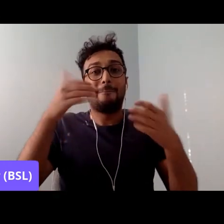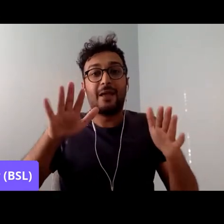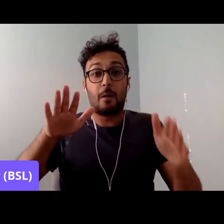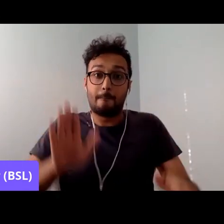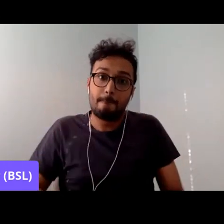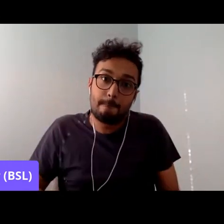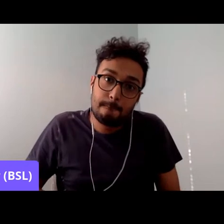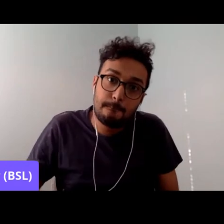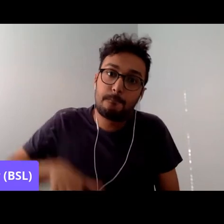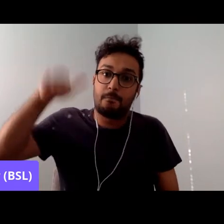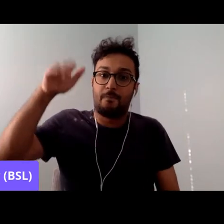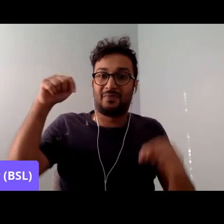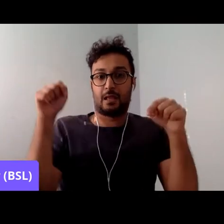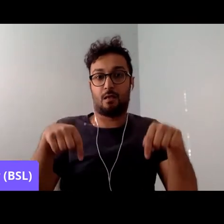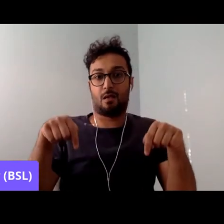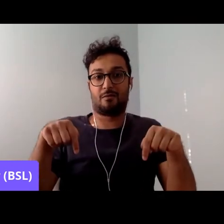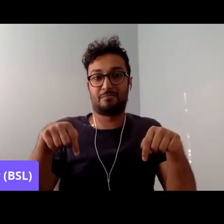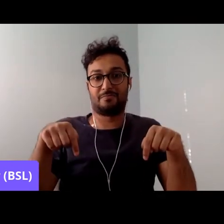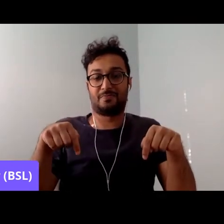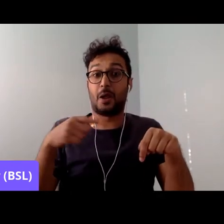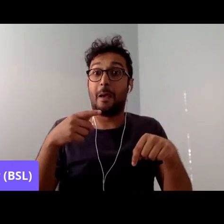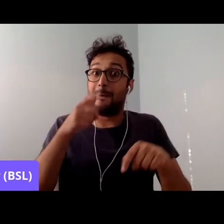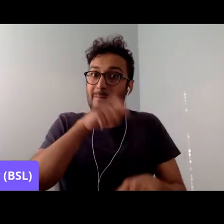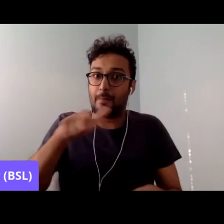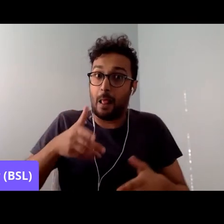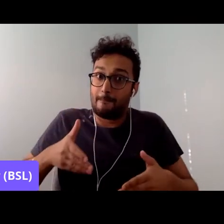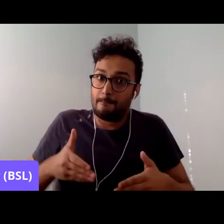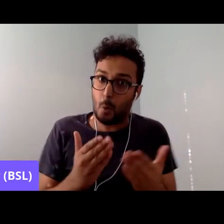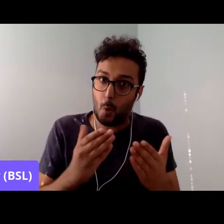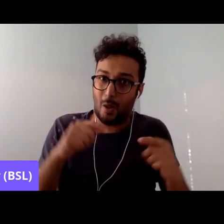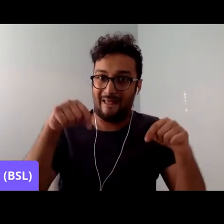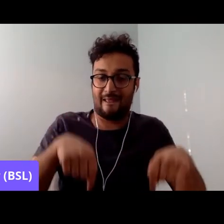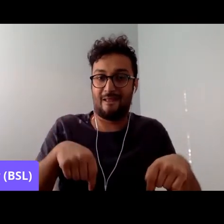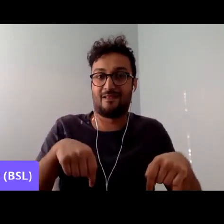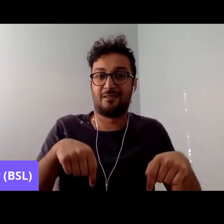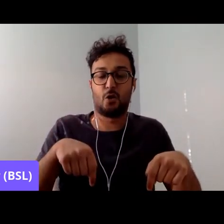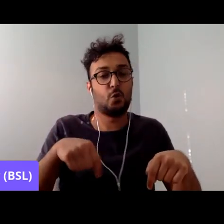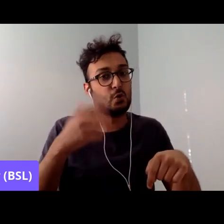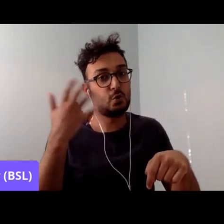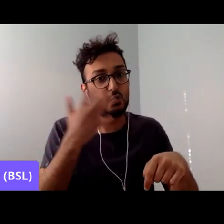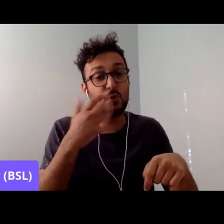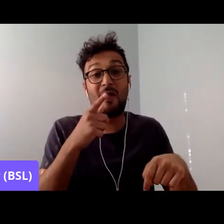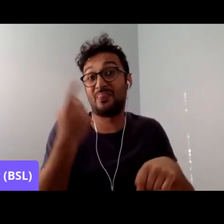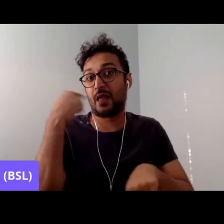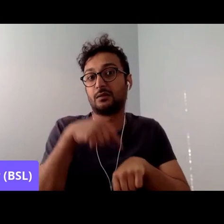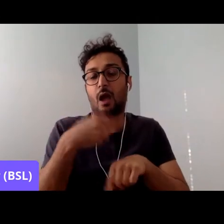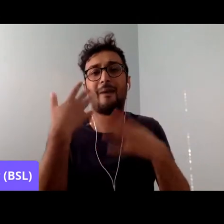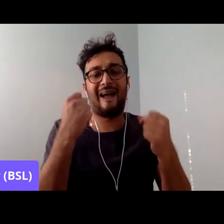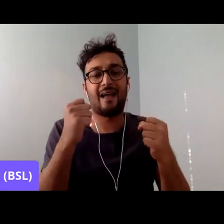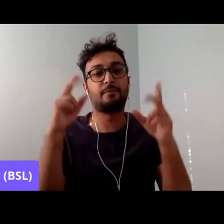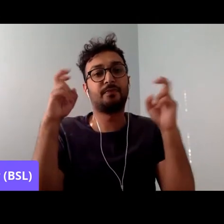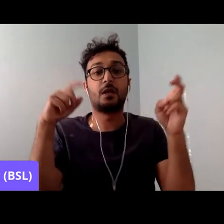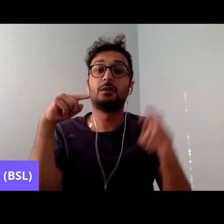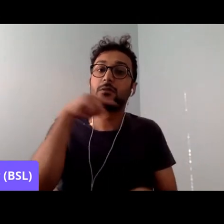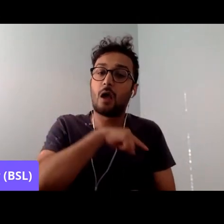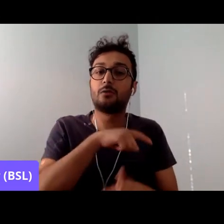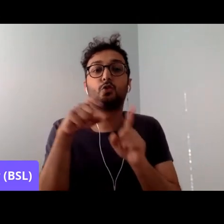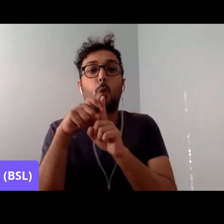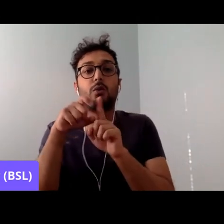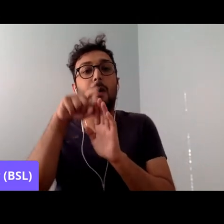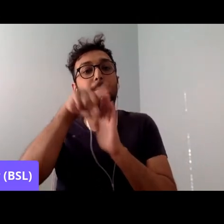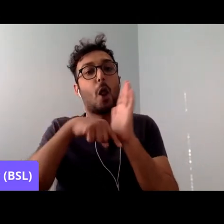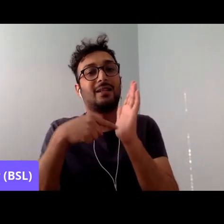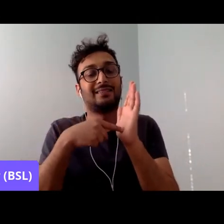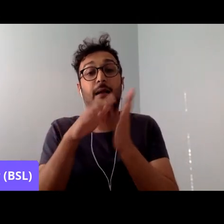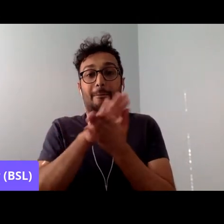60s, many local authorities had what they called a sons and daughters policy, which meant that you had to be the son or daughter of